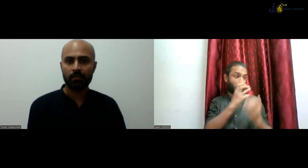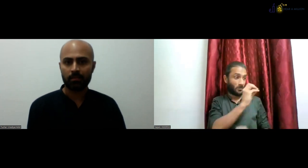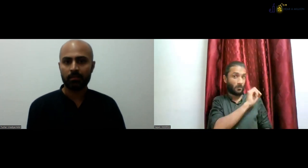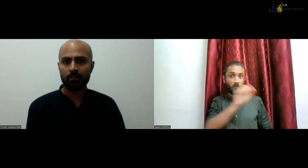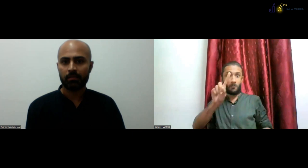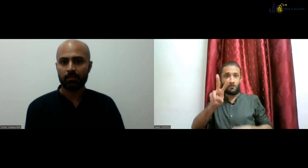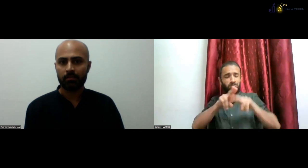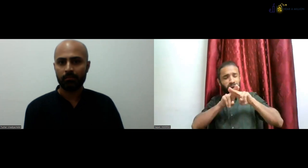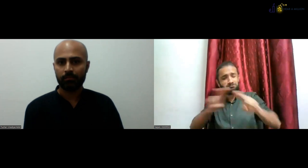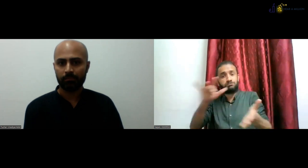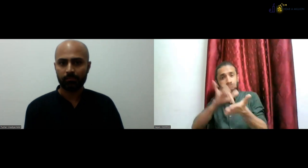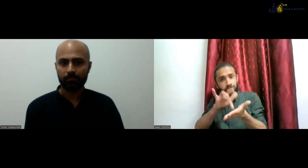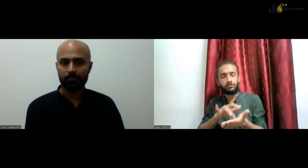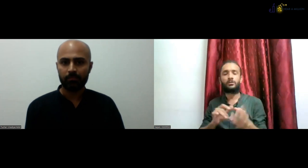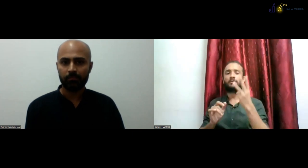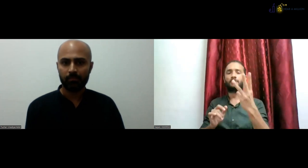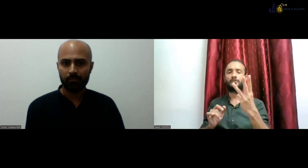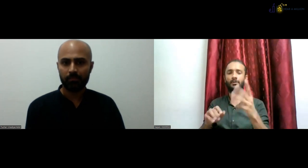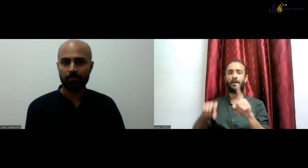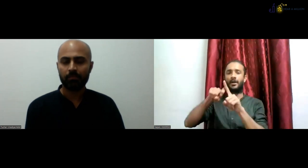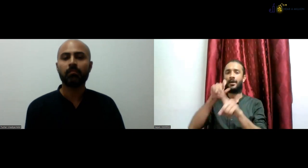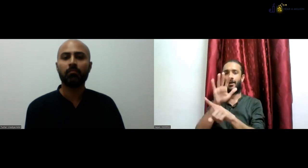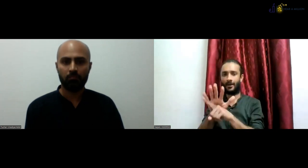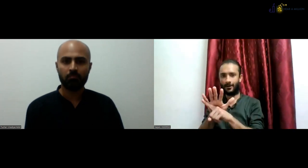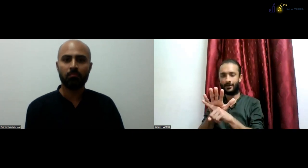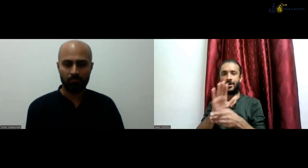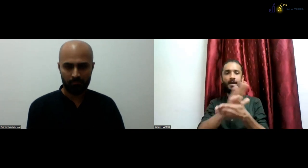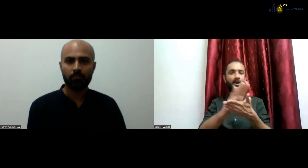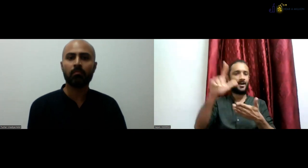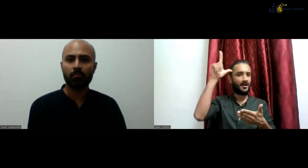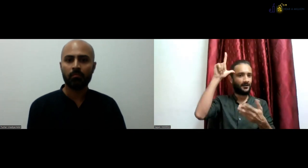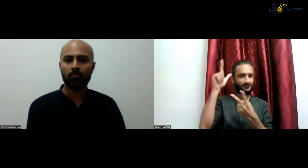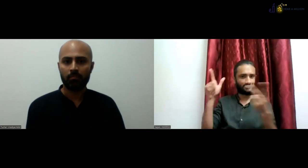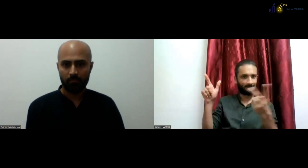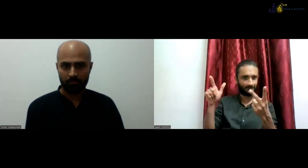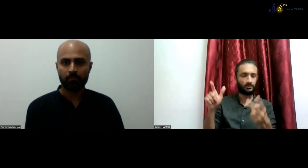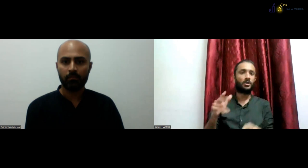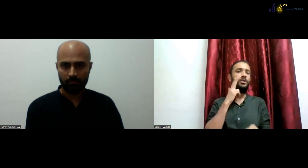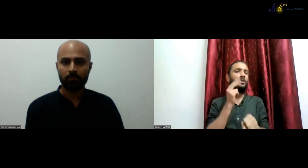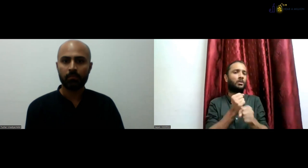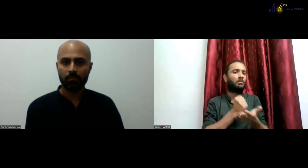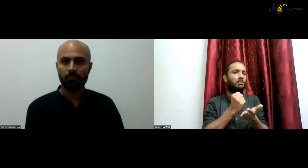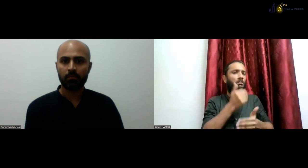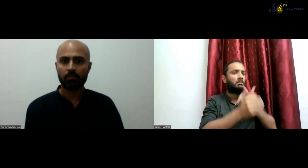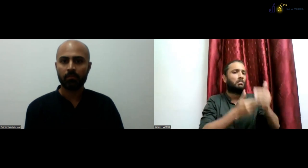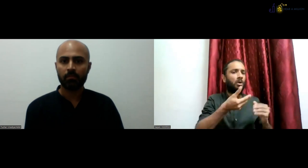5, 0 to 8, 0 to 10 and 0 to 12. So, Karnal, Hissar